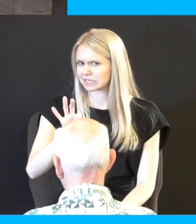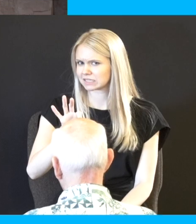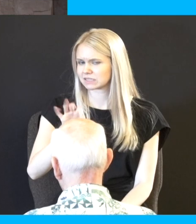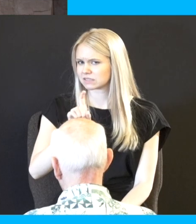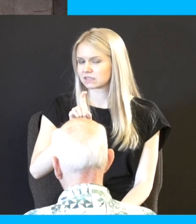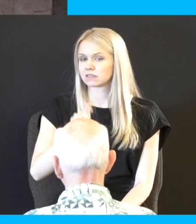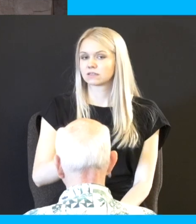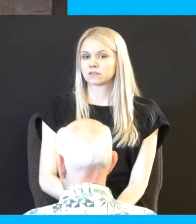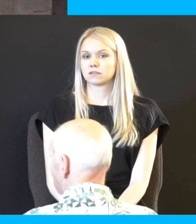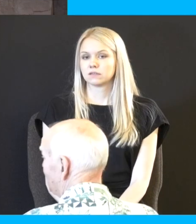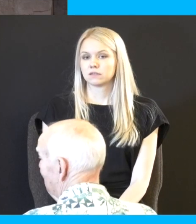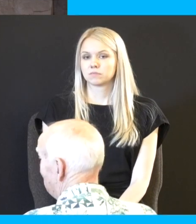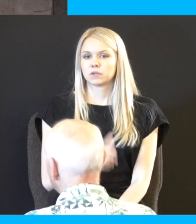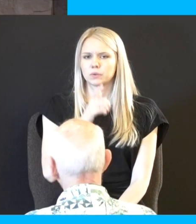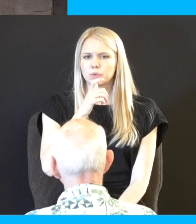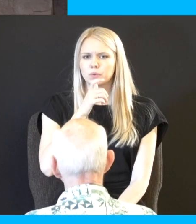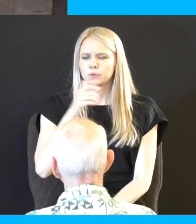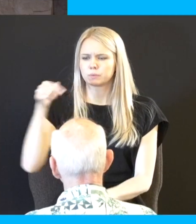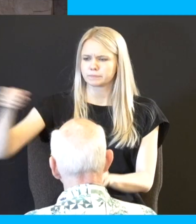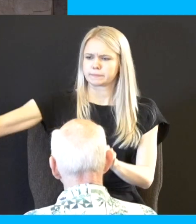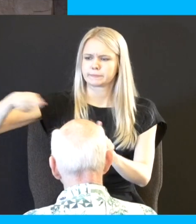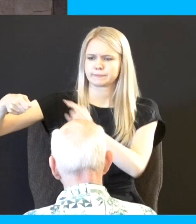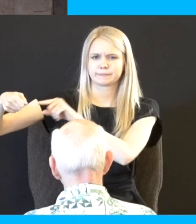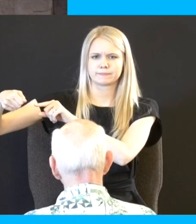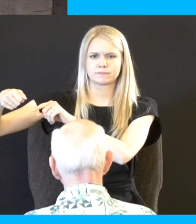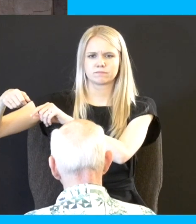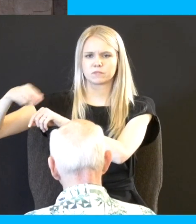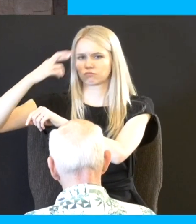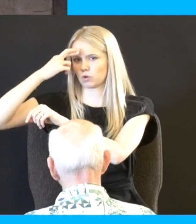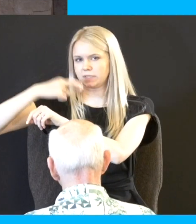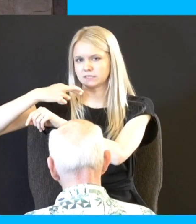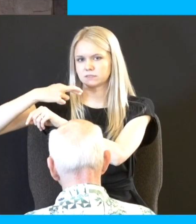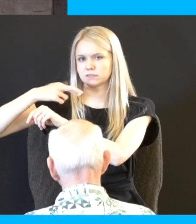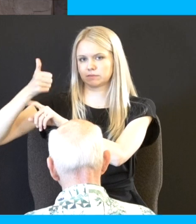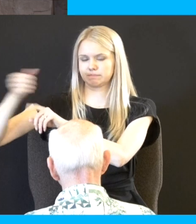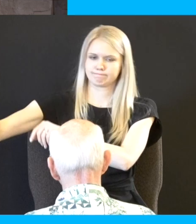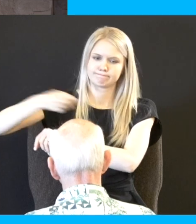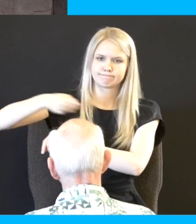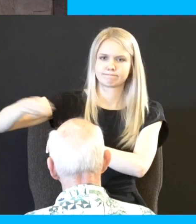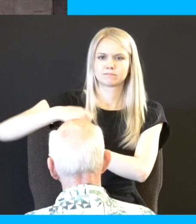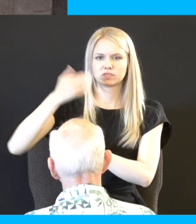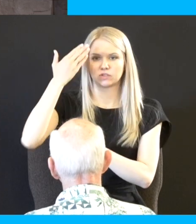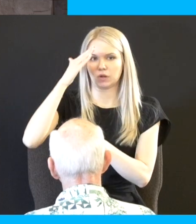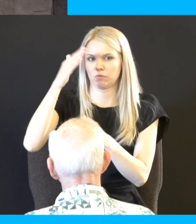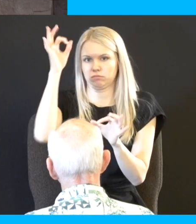who did the scourging the Romans which means we don't know how many lashes he received